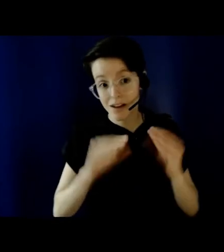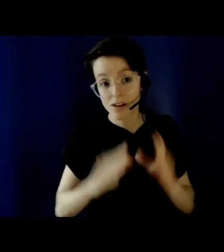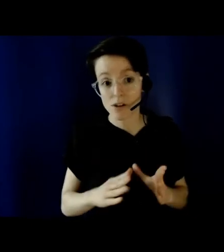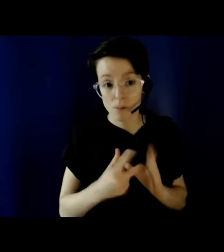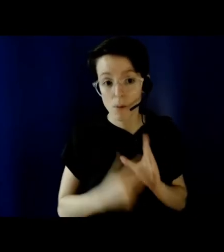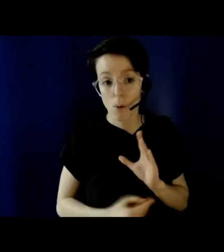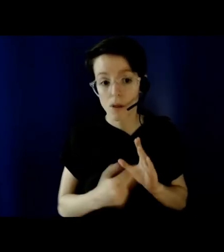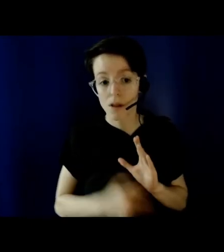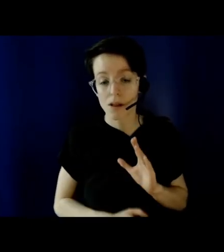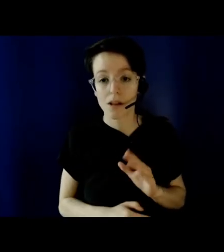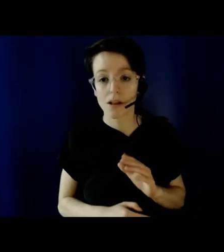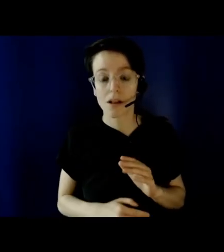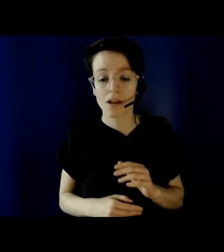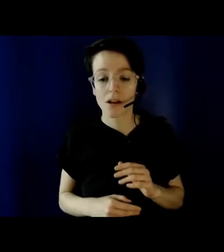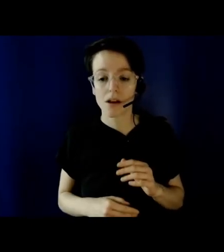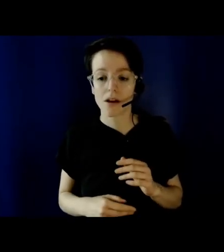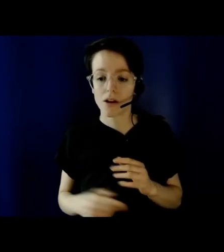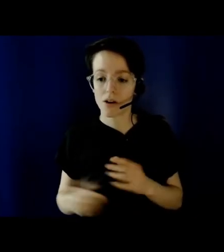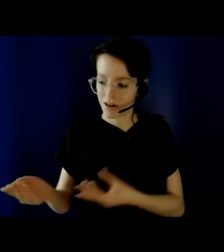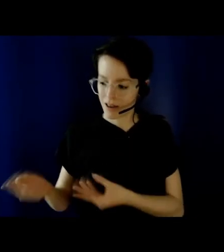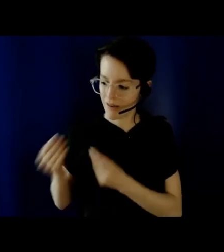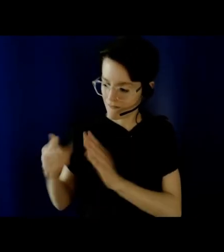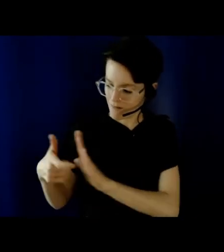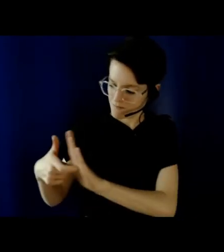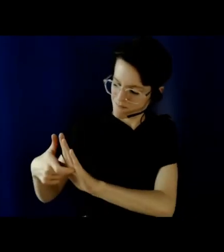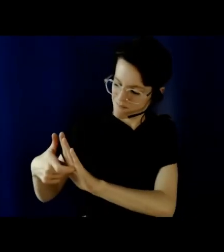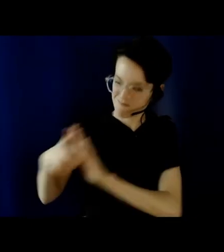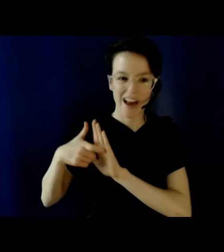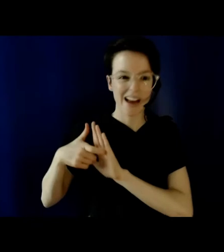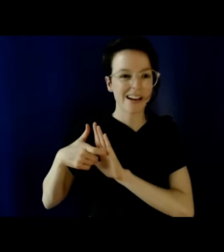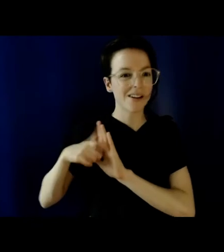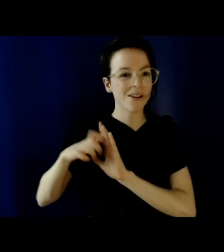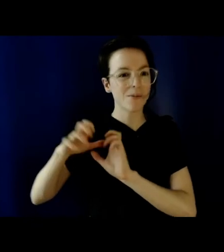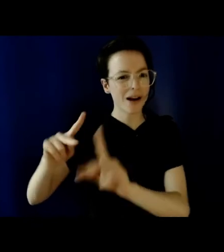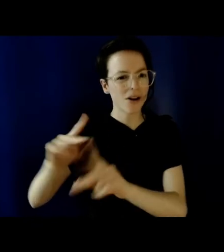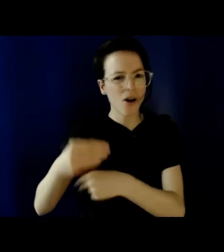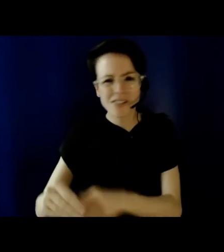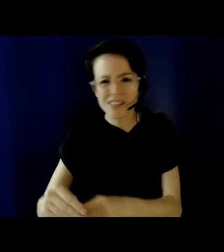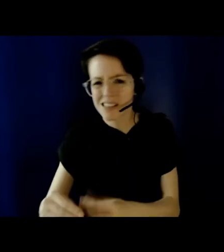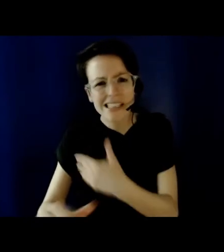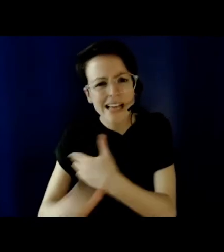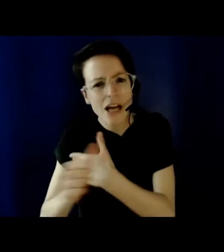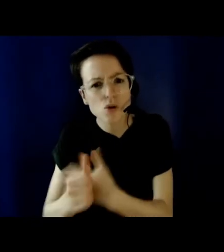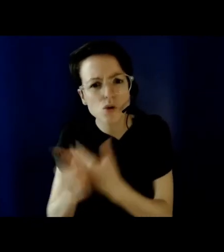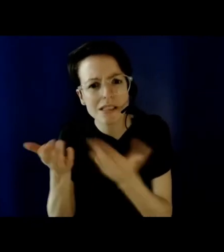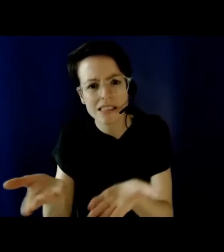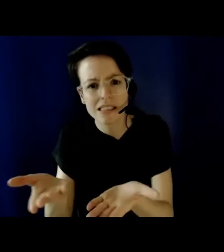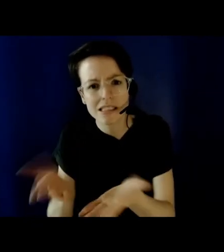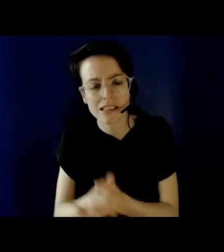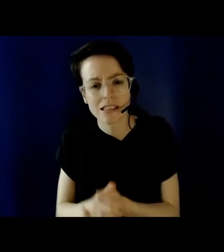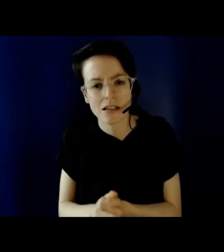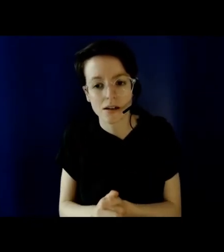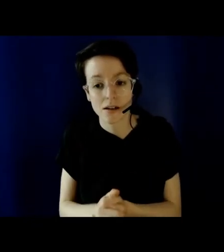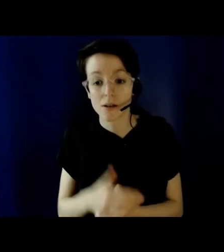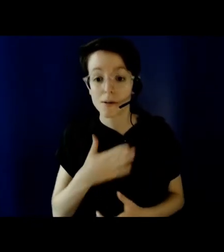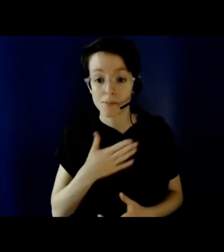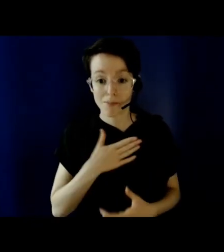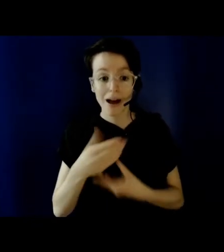faculty, actually, but we're faced with a mandate to return to offices that are frankly dangerous to us. My office, for